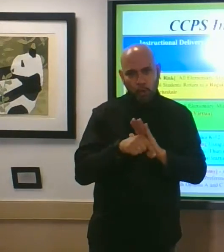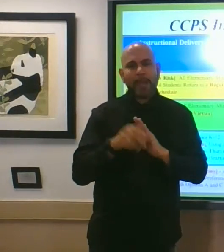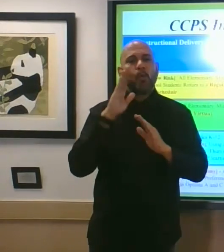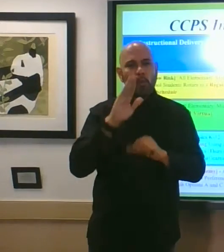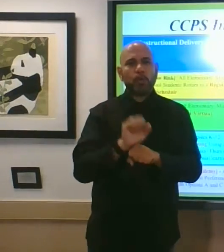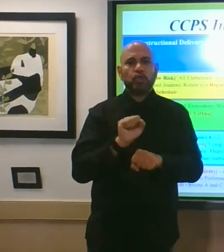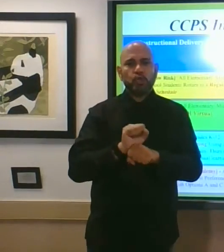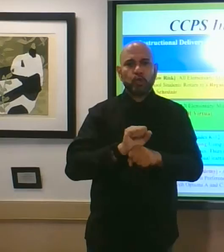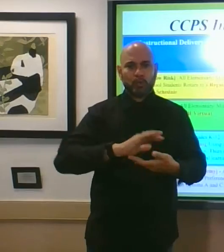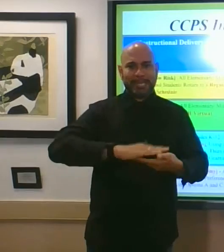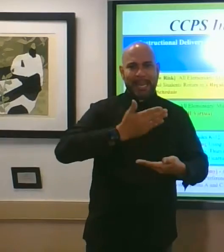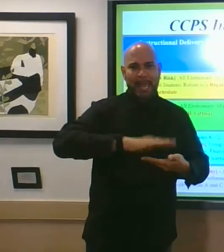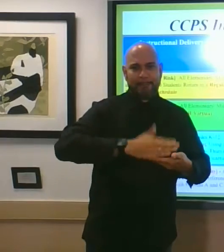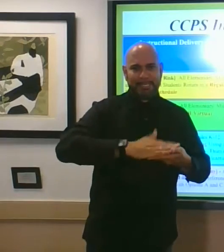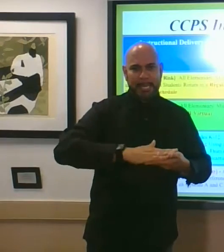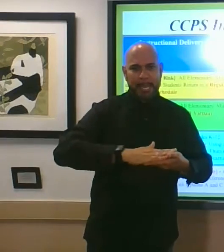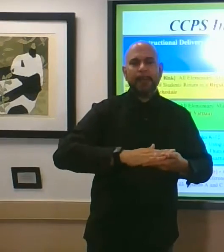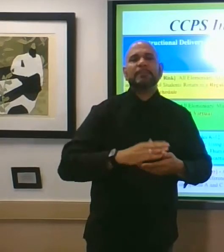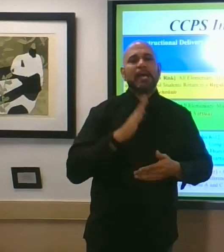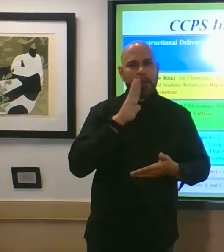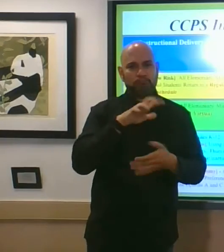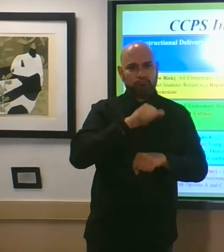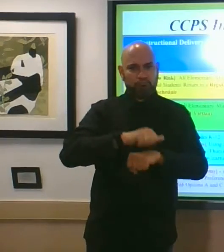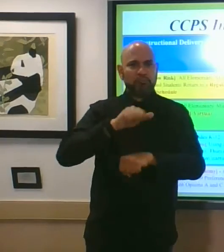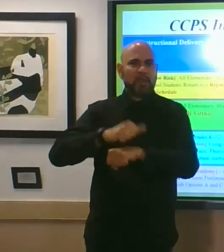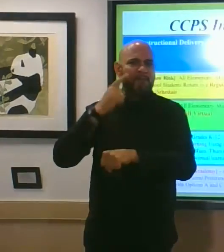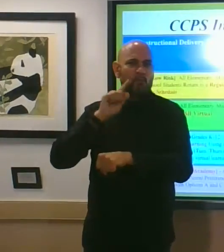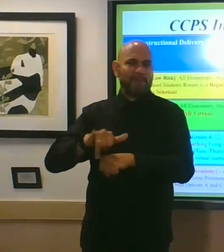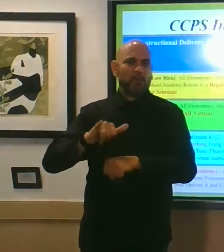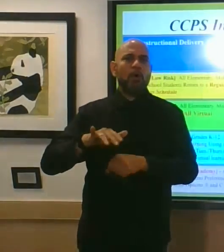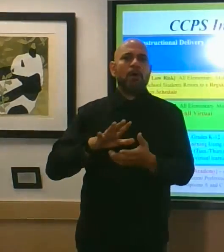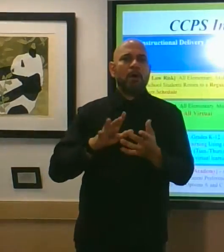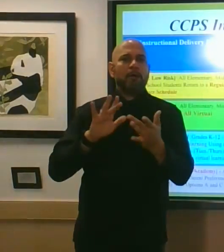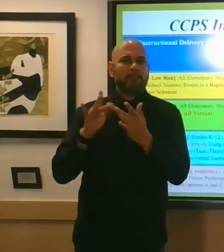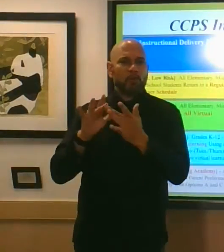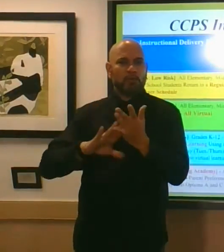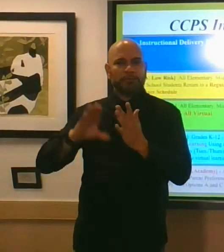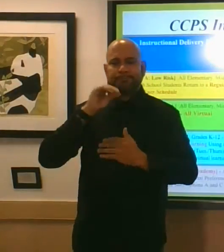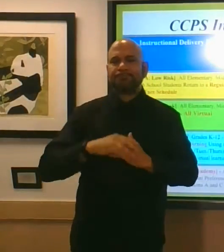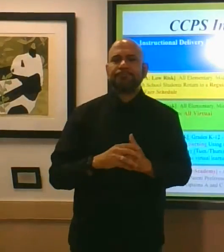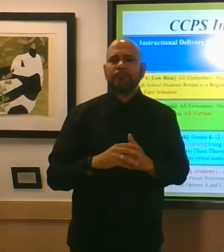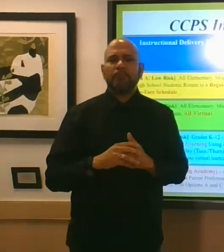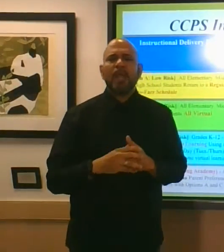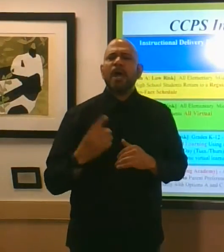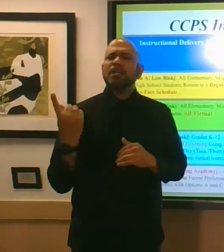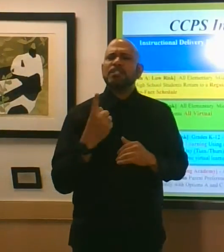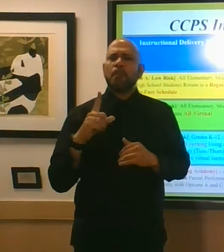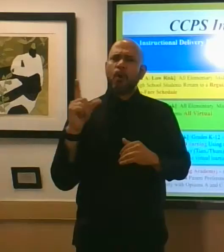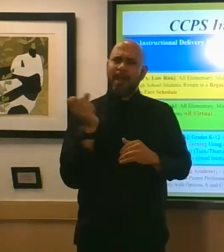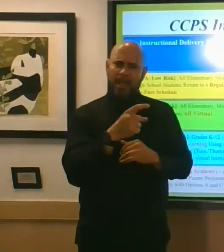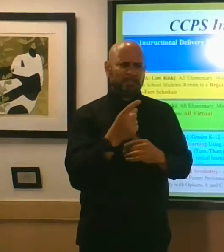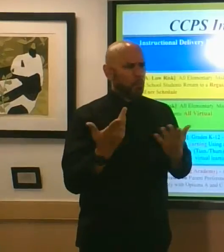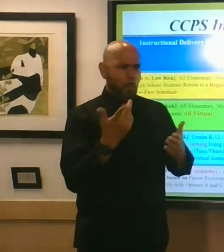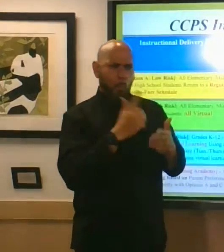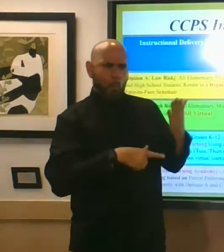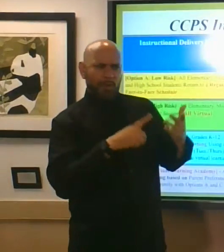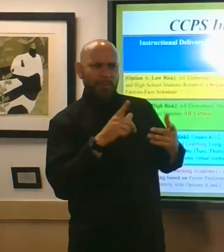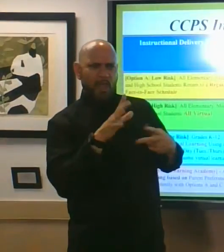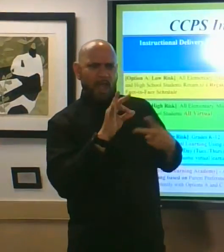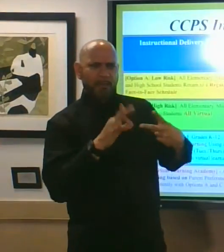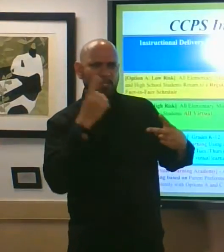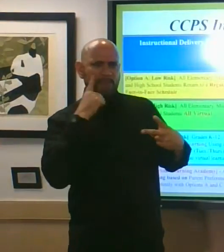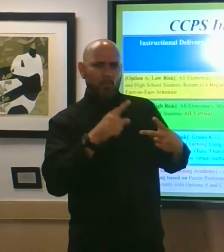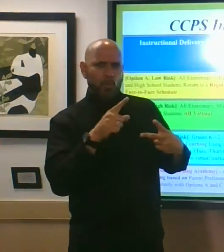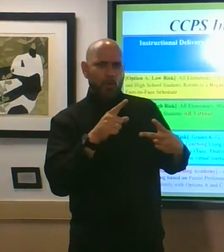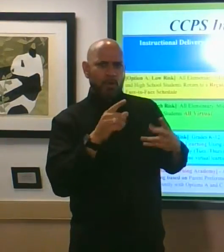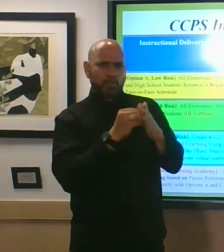assign those laptops for virtual learning so i want to ask the question what are the options for students with special needs students